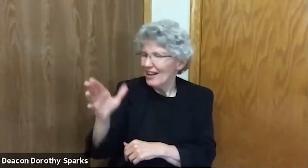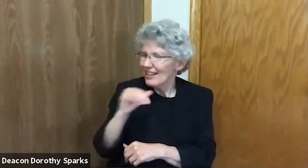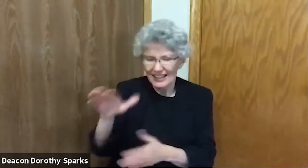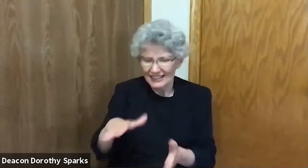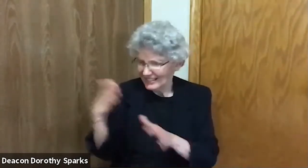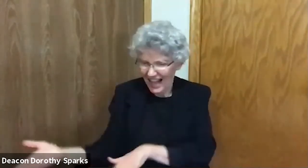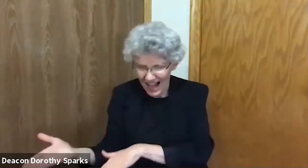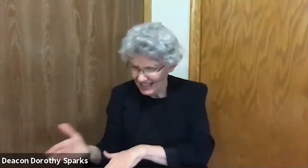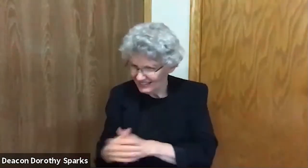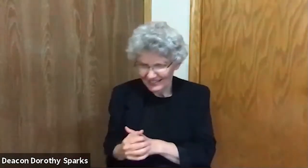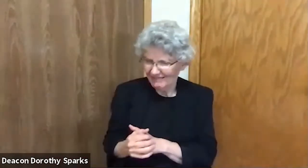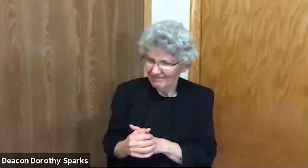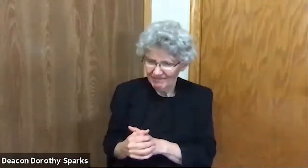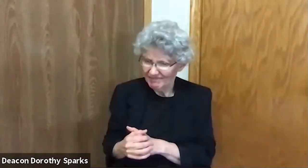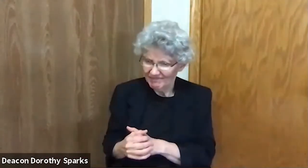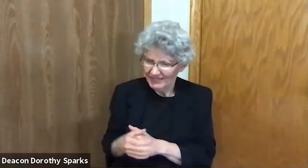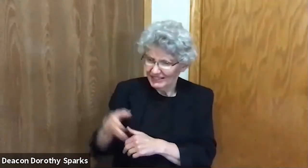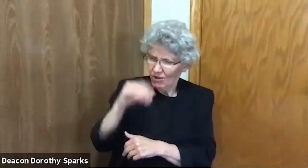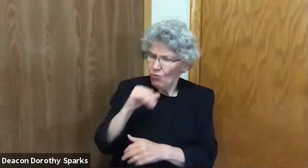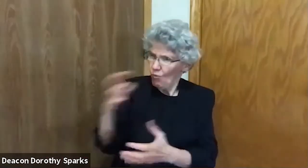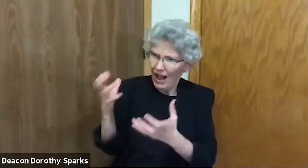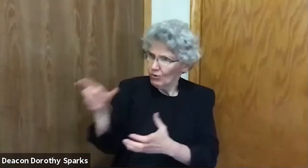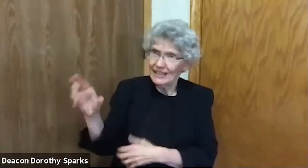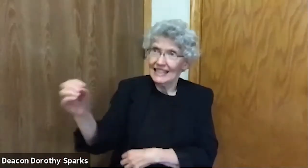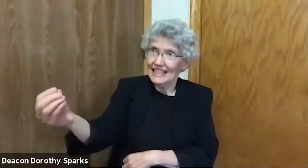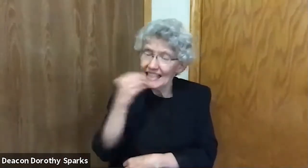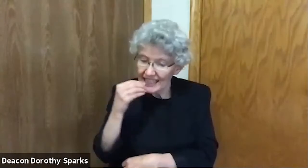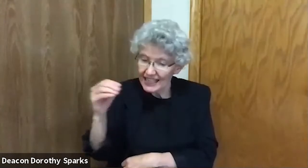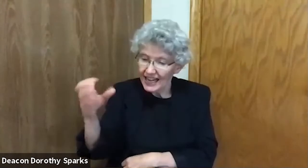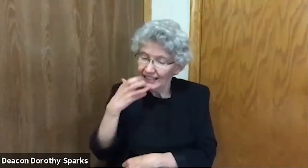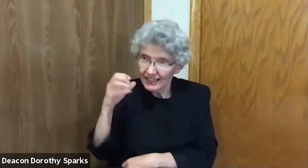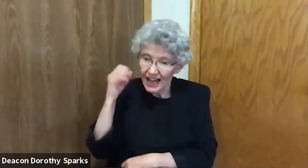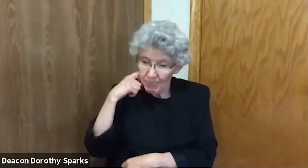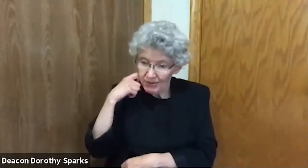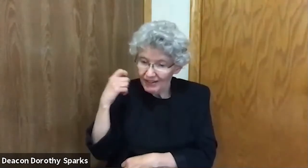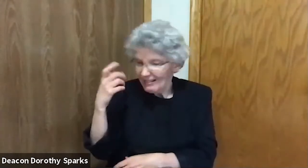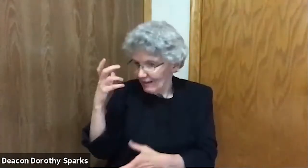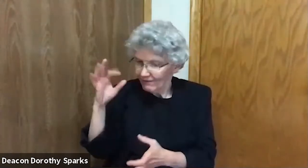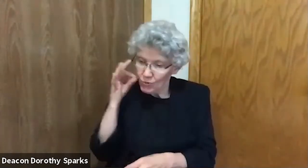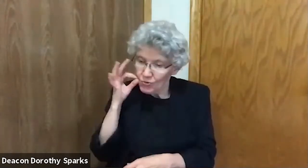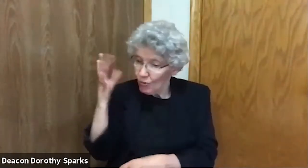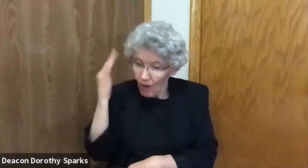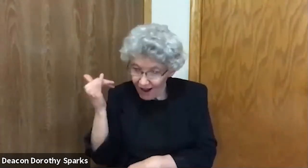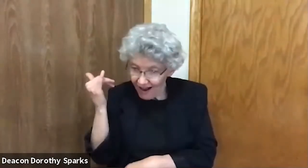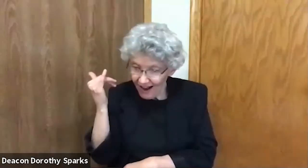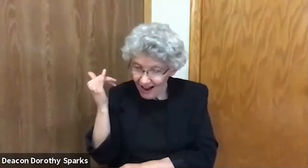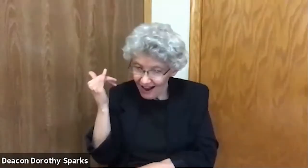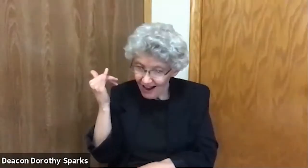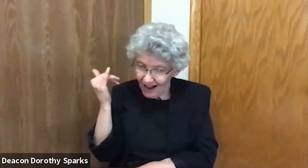won't, the snake replied. God understands what will happen on the day you eat fruit from that tree.